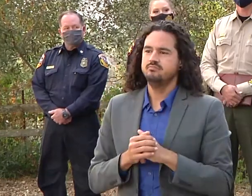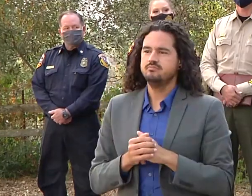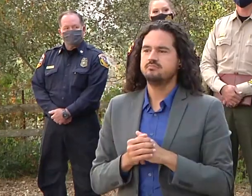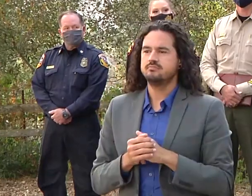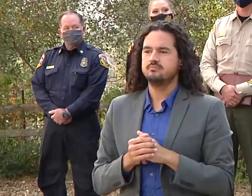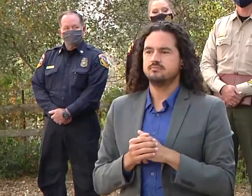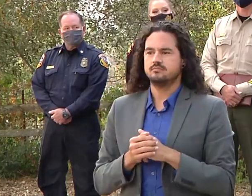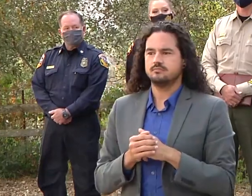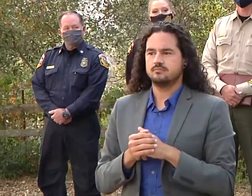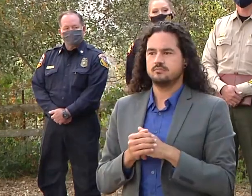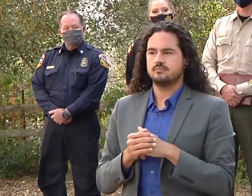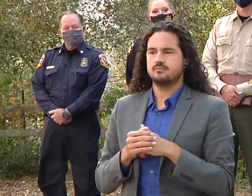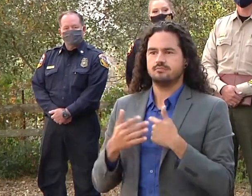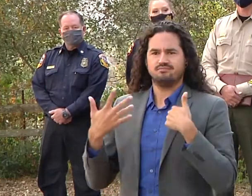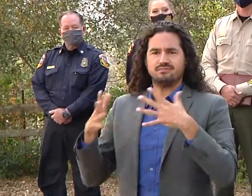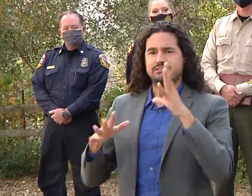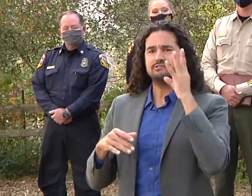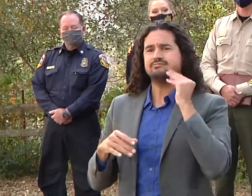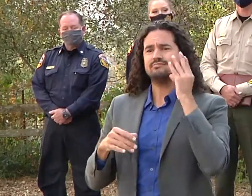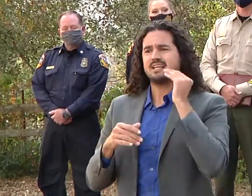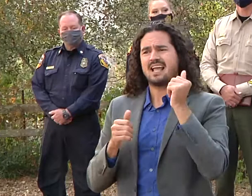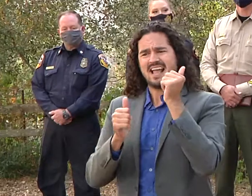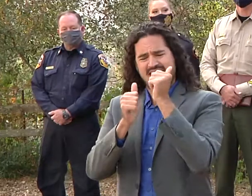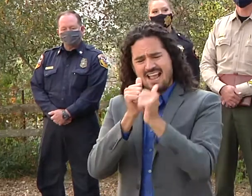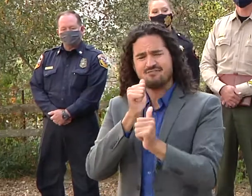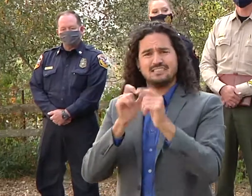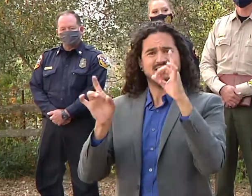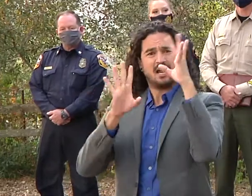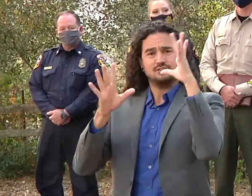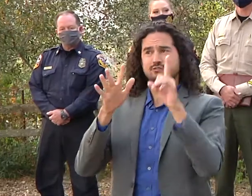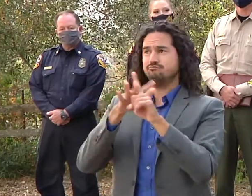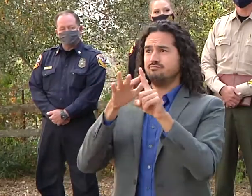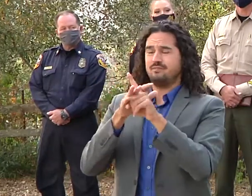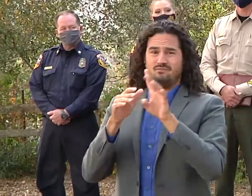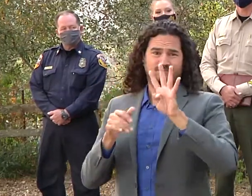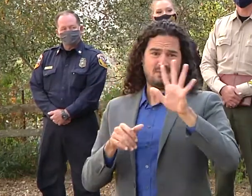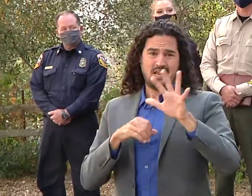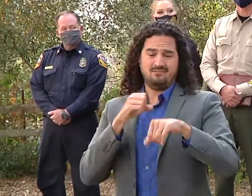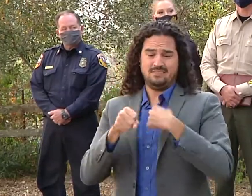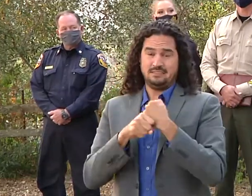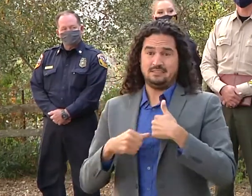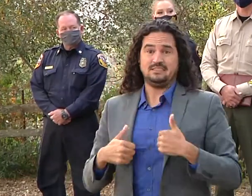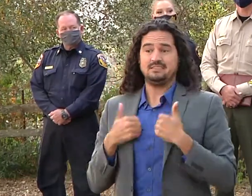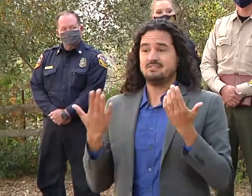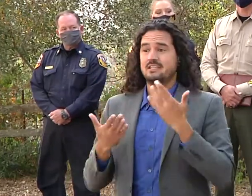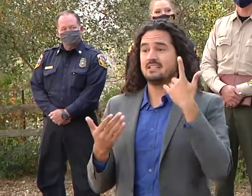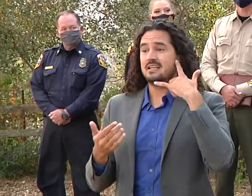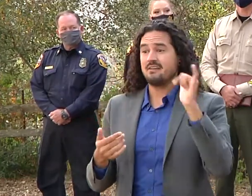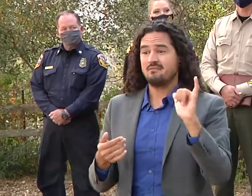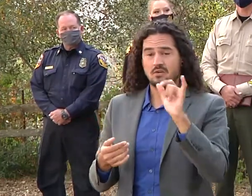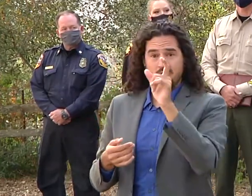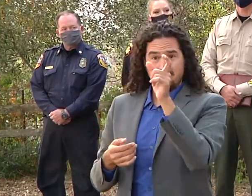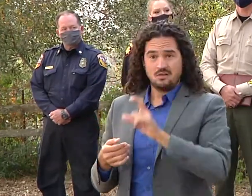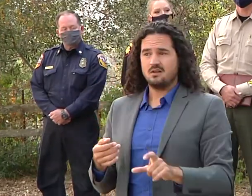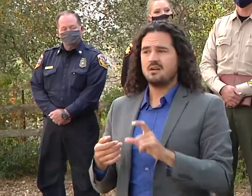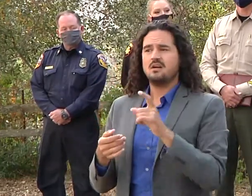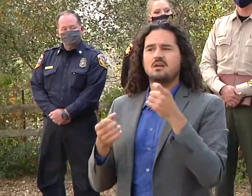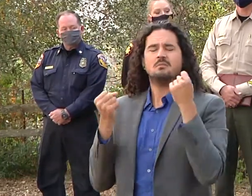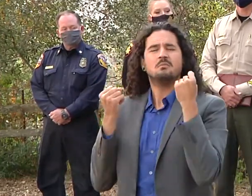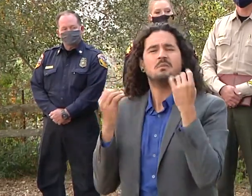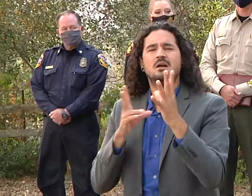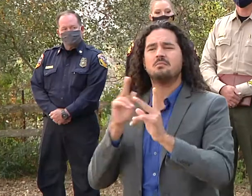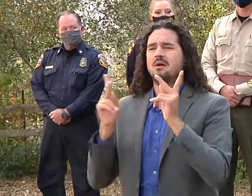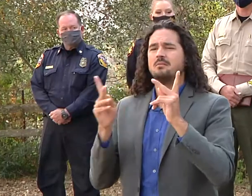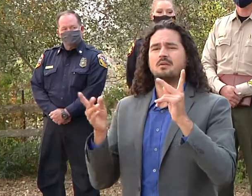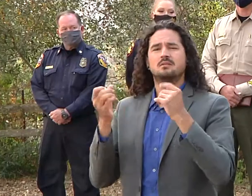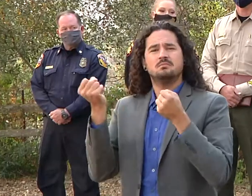such an outpouring of support community involvement and just the collaboration between all